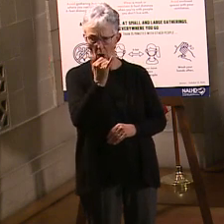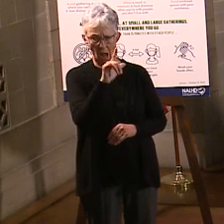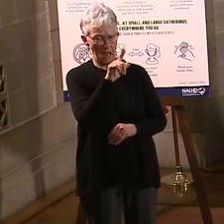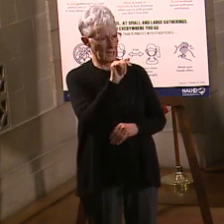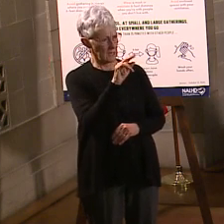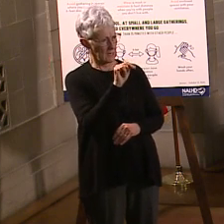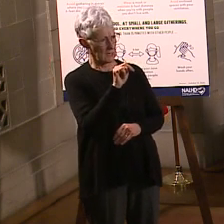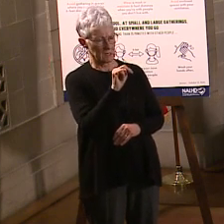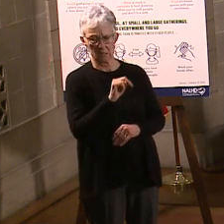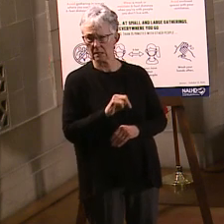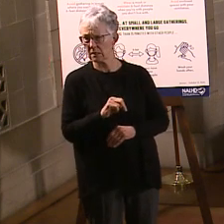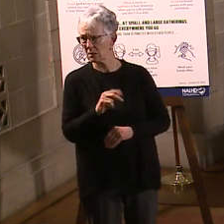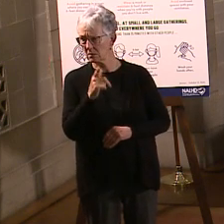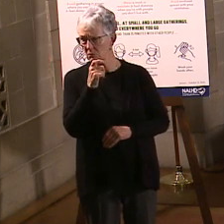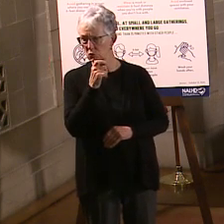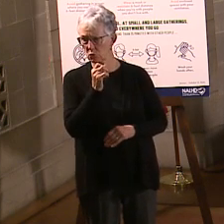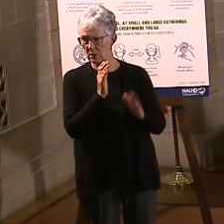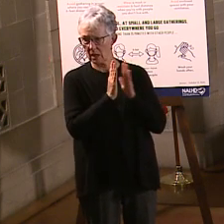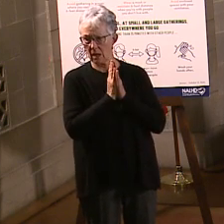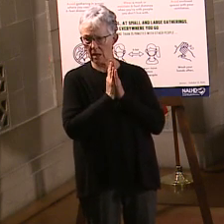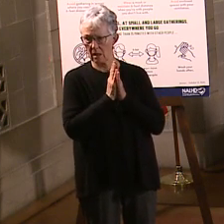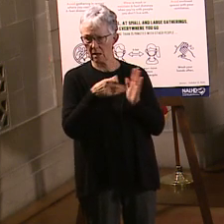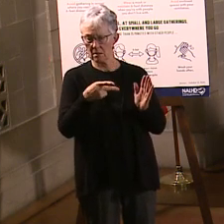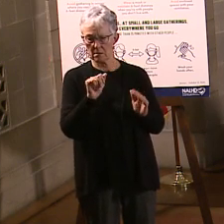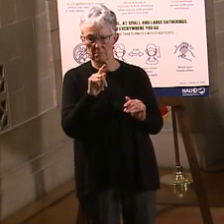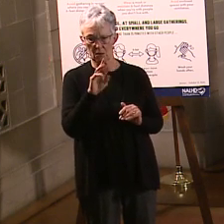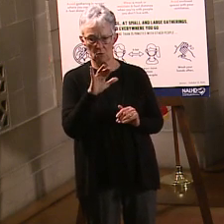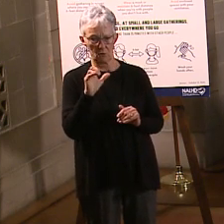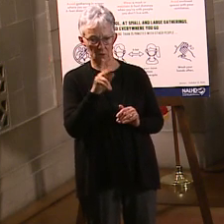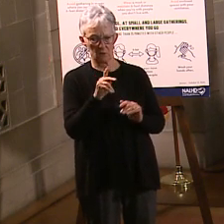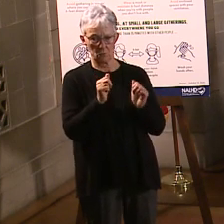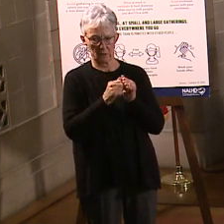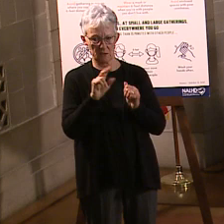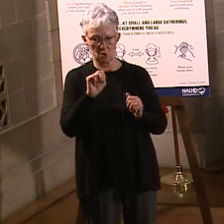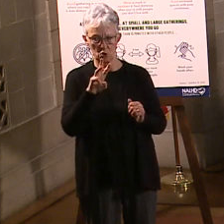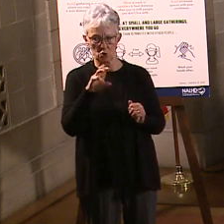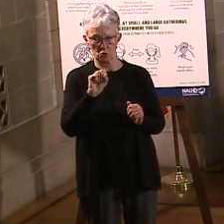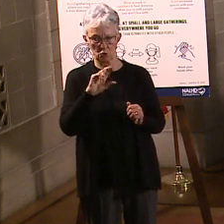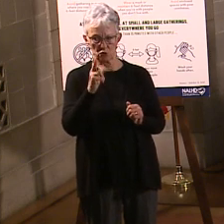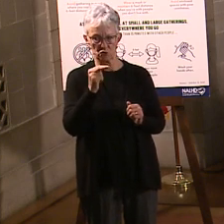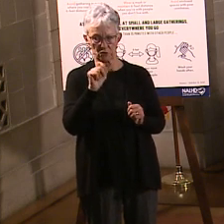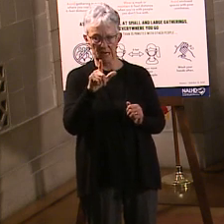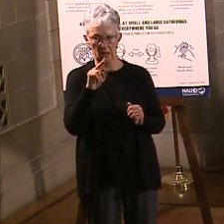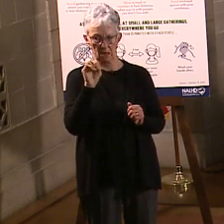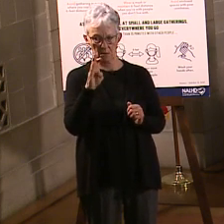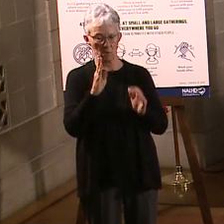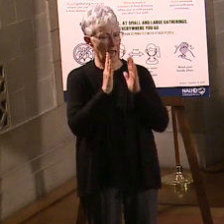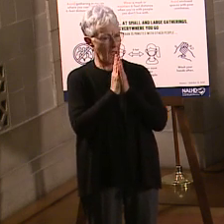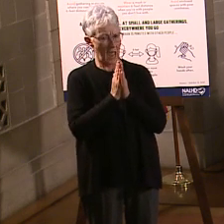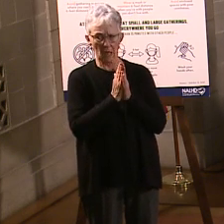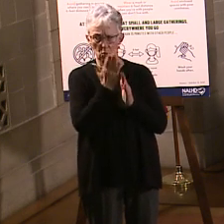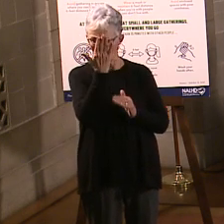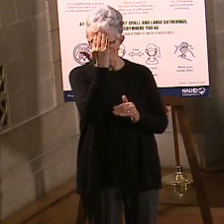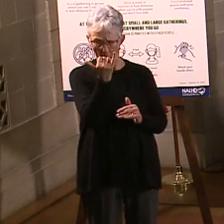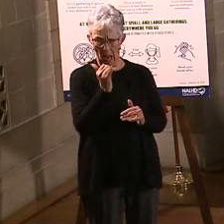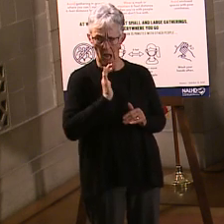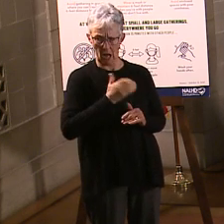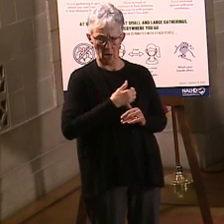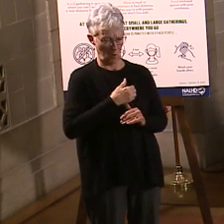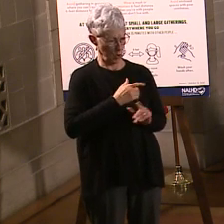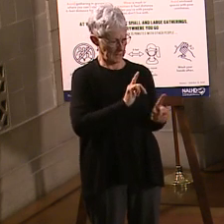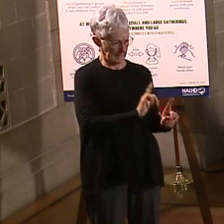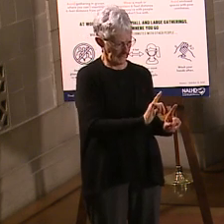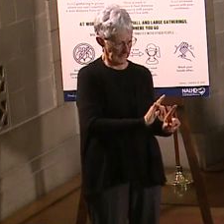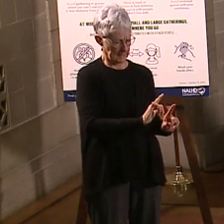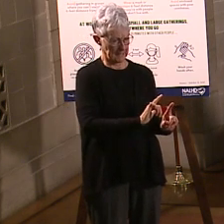So I'm sorry, who was that asking the question? Patrick with News Channel Nebraska. Patrick with News Channel Nebraska was asking why are Lincoln and